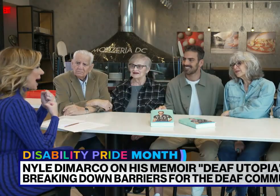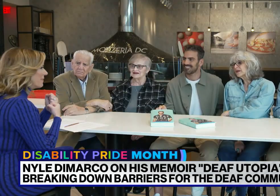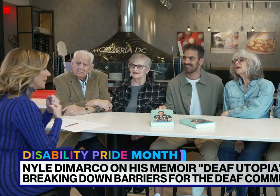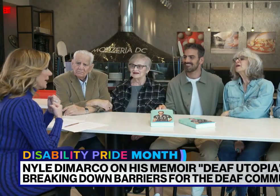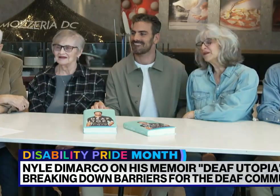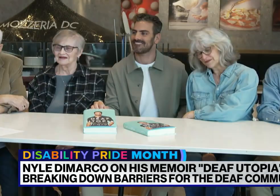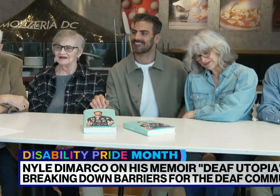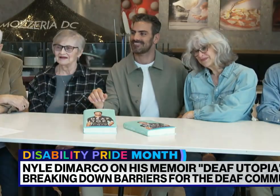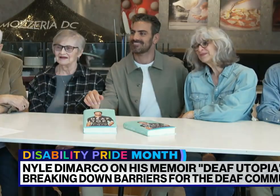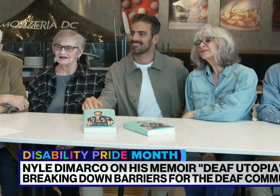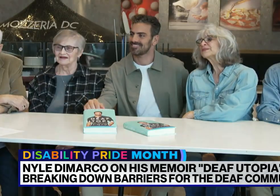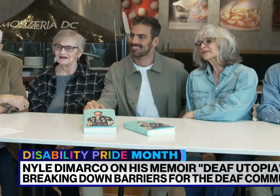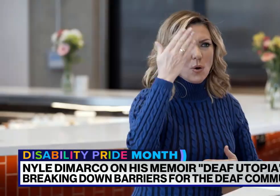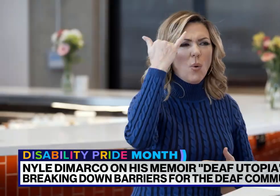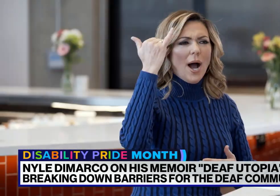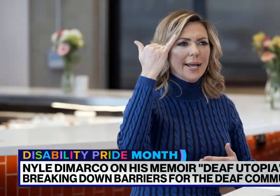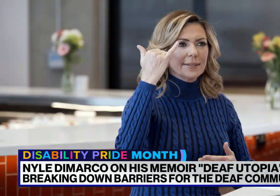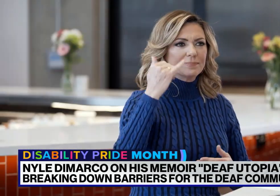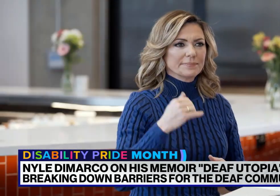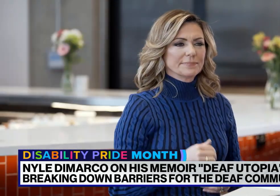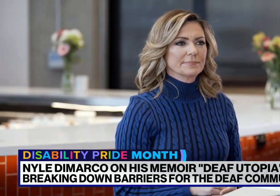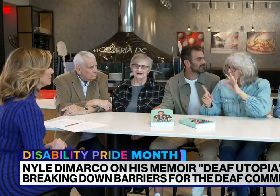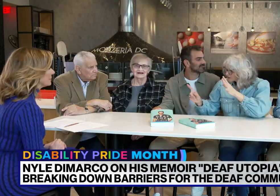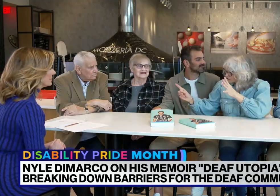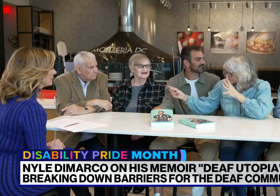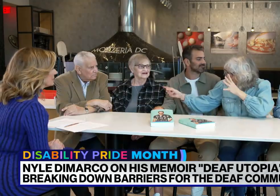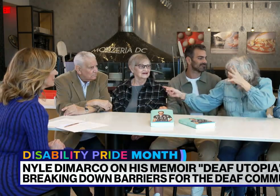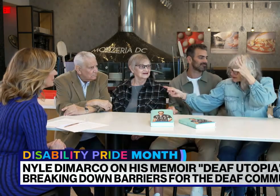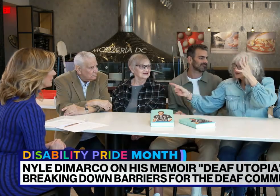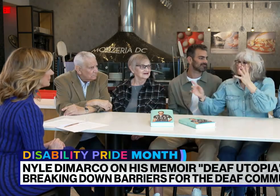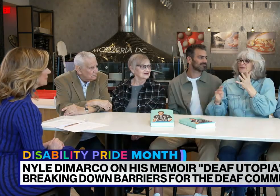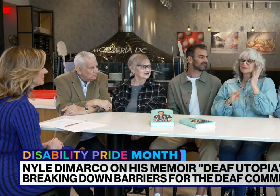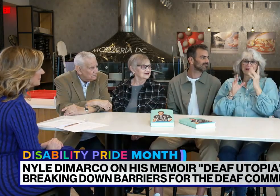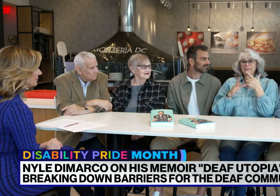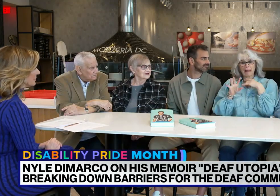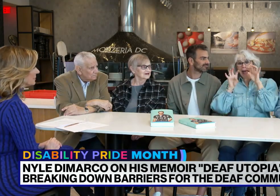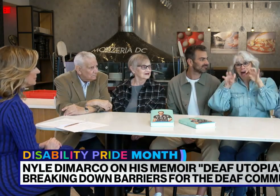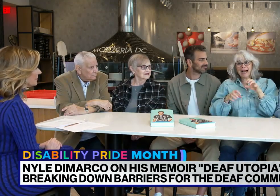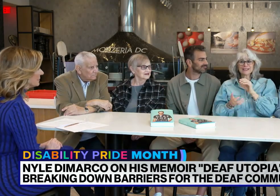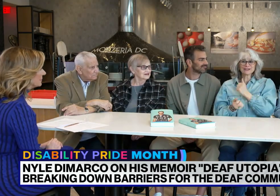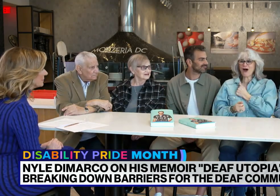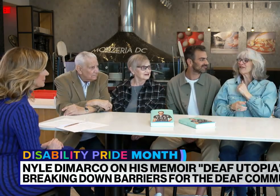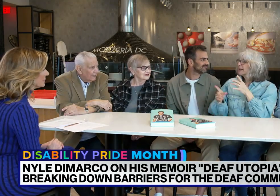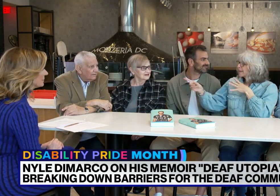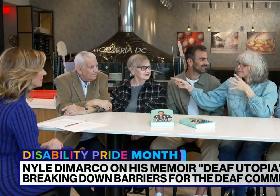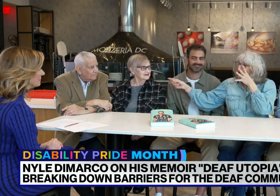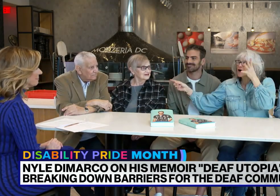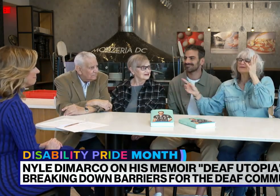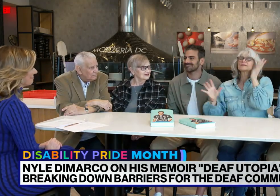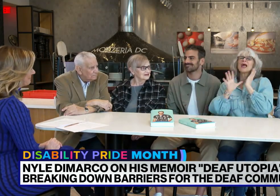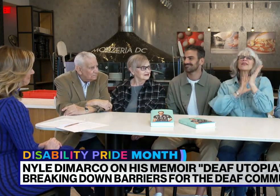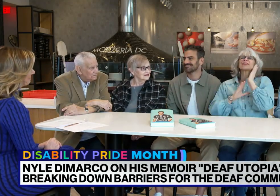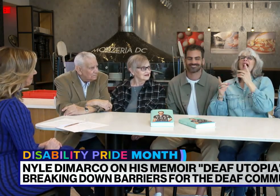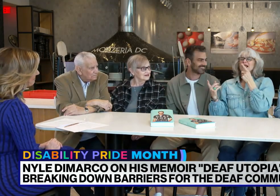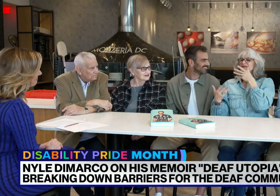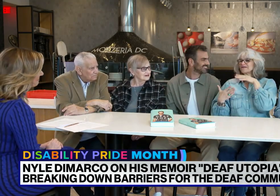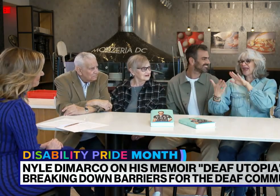advocate. Why? Well, because of my parents. I'm going to cry, sorry. So because of my parents,